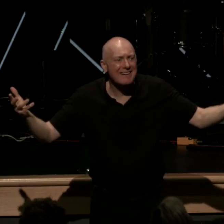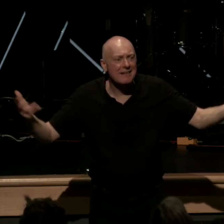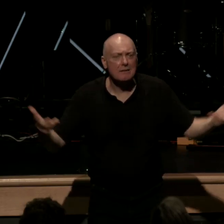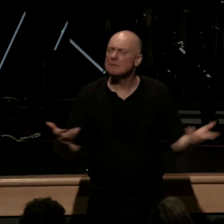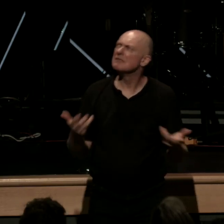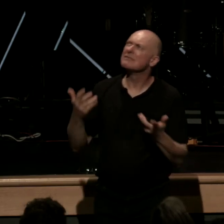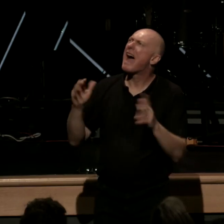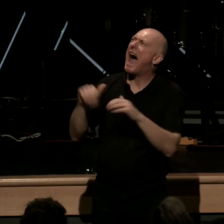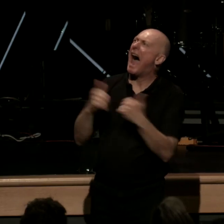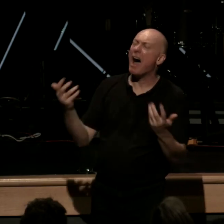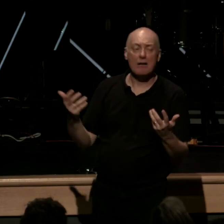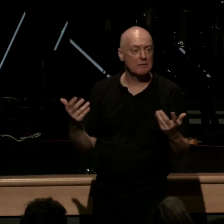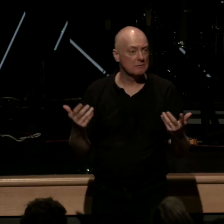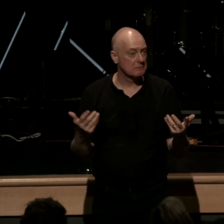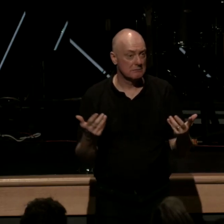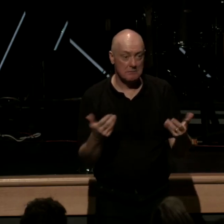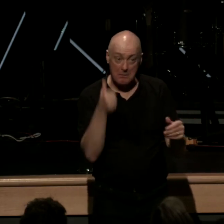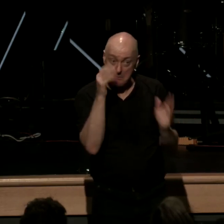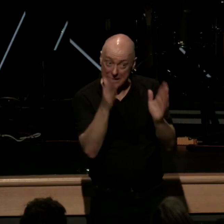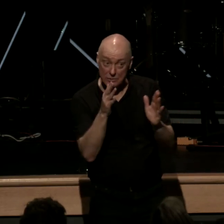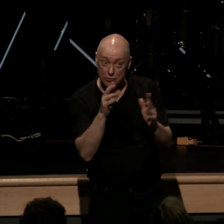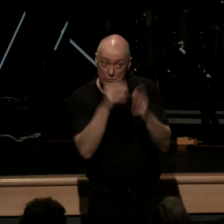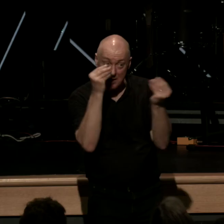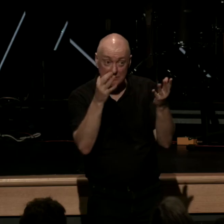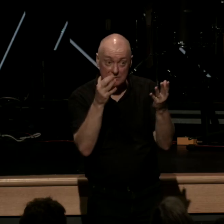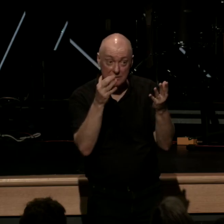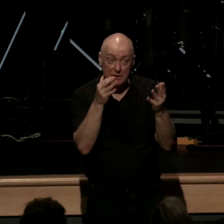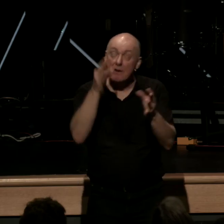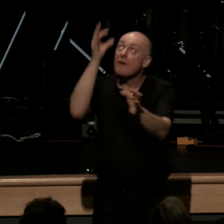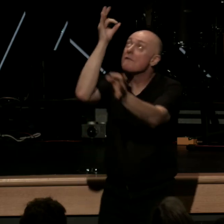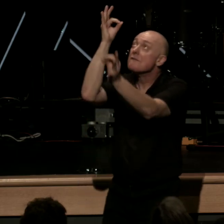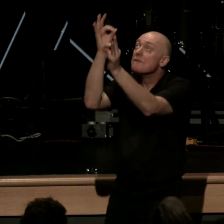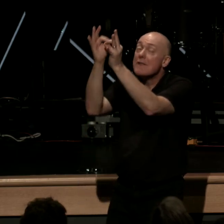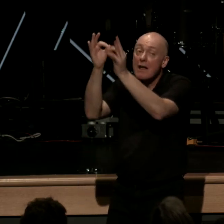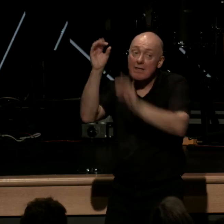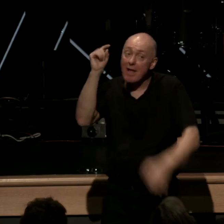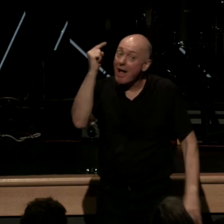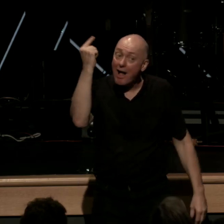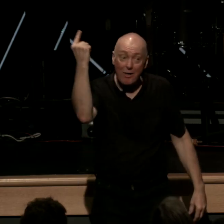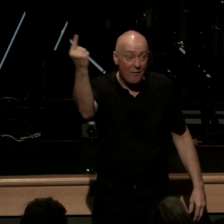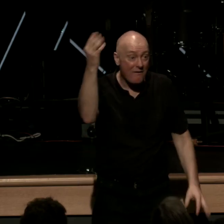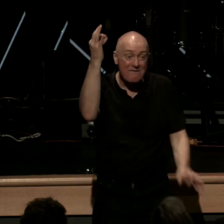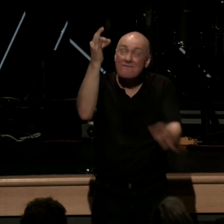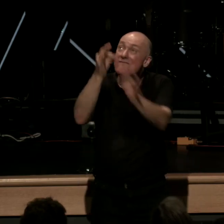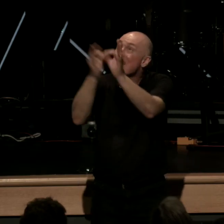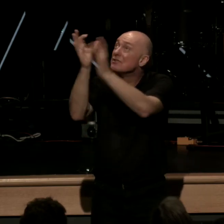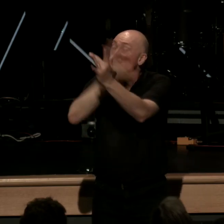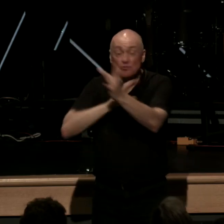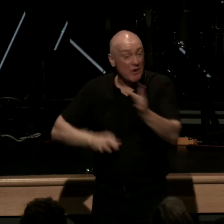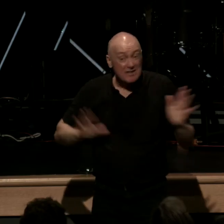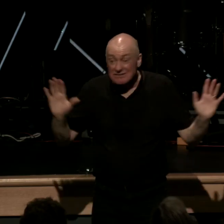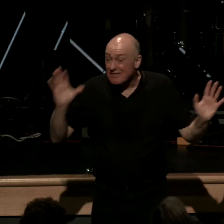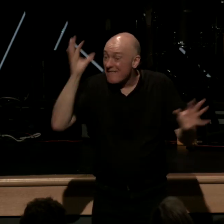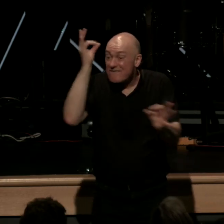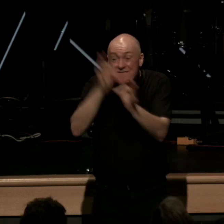this it's the whole message man sola fide faith faith in jesus christ faith in jesus christ